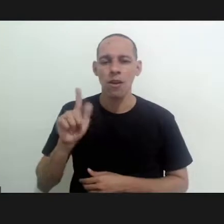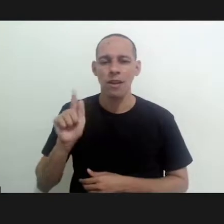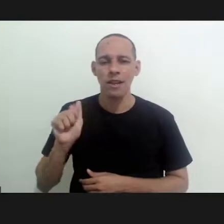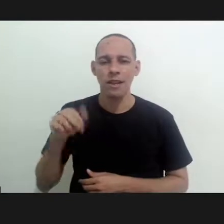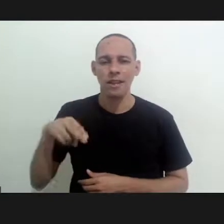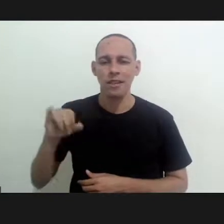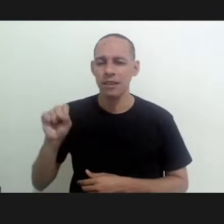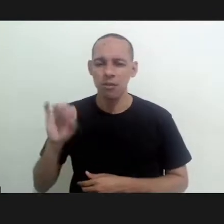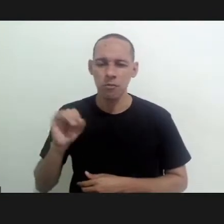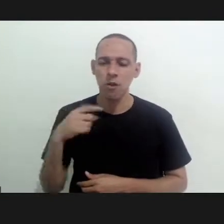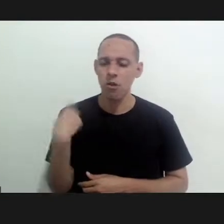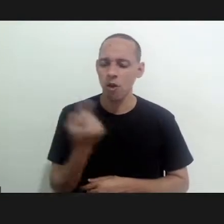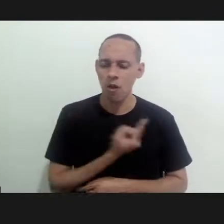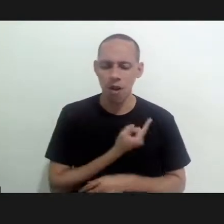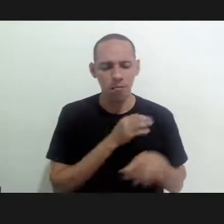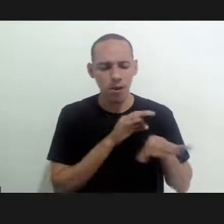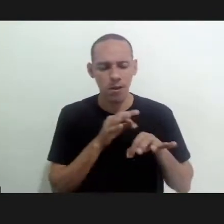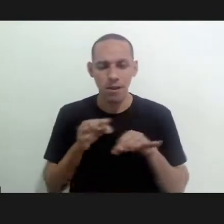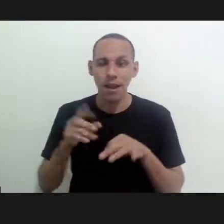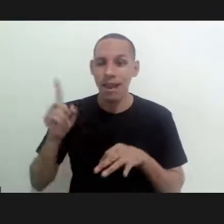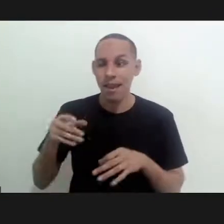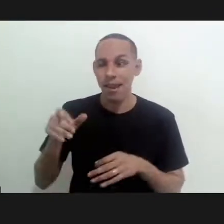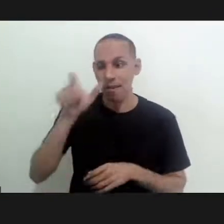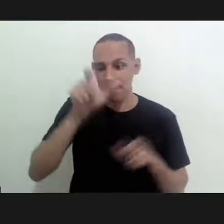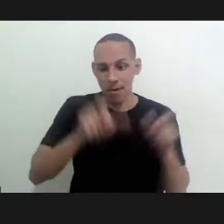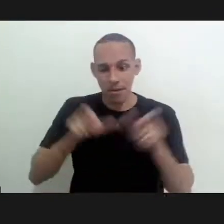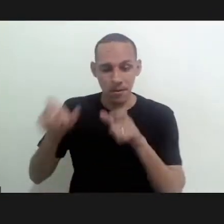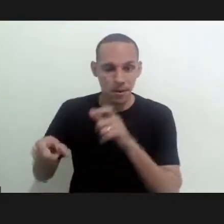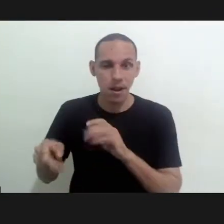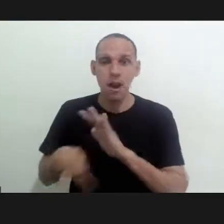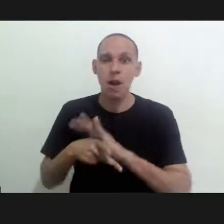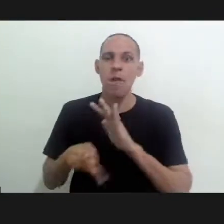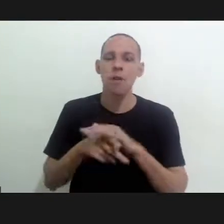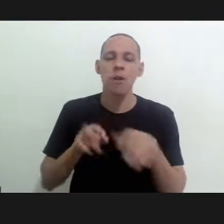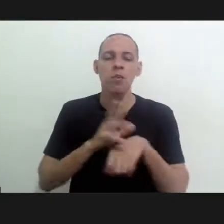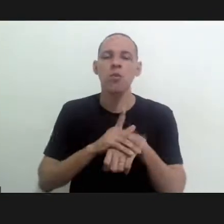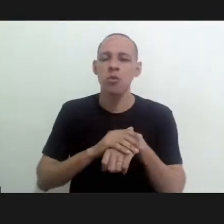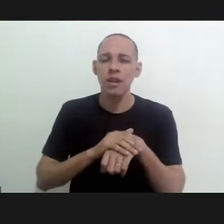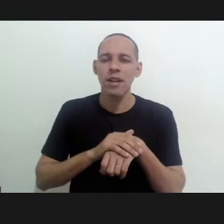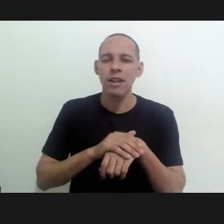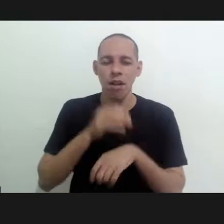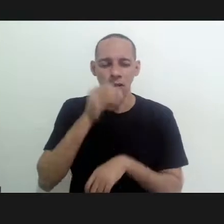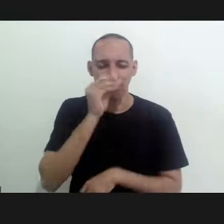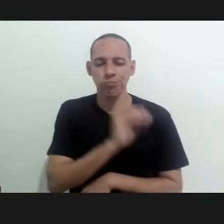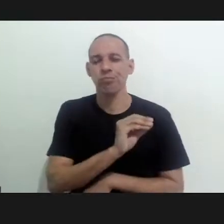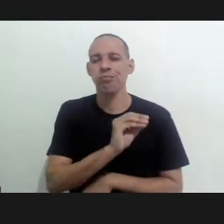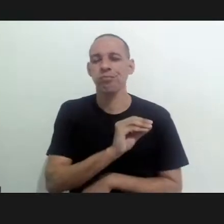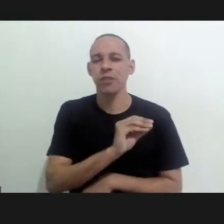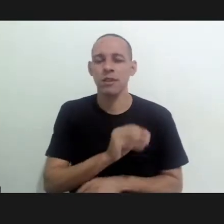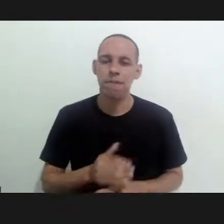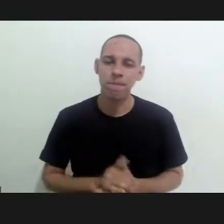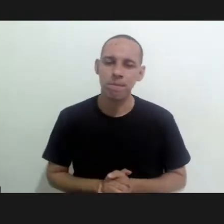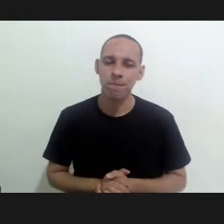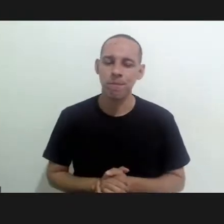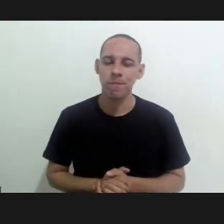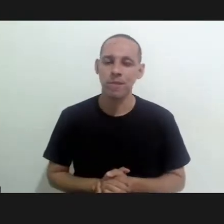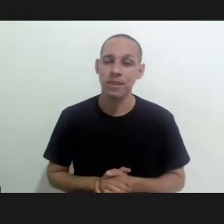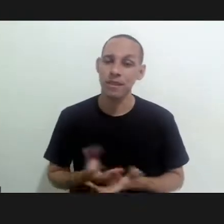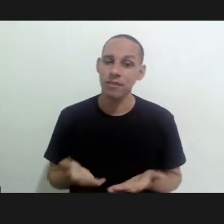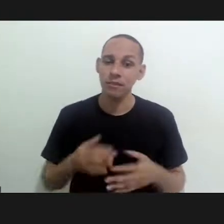as the agents of some of the diseases which were neglected which were then defined as neglected diseases